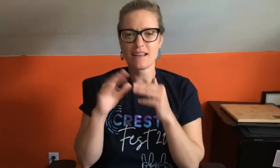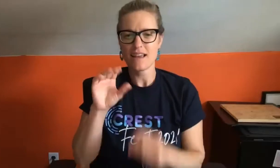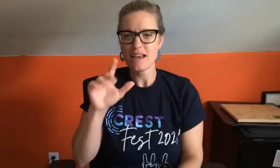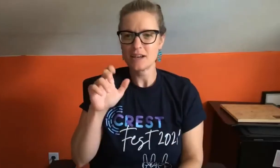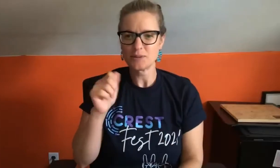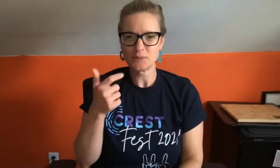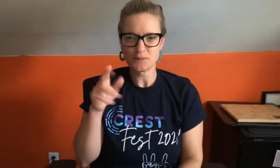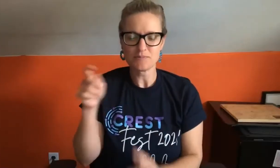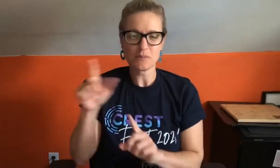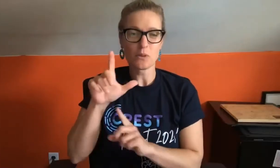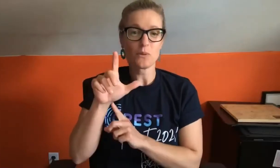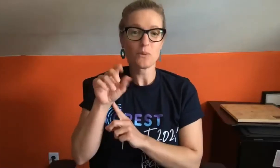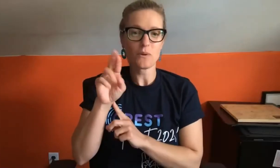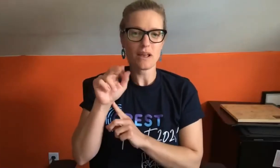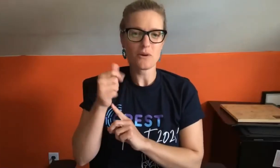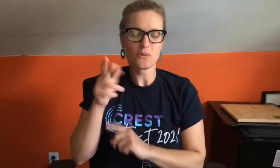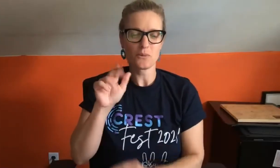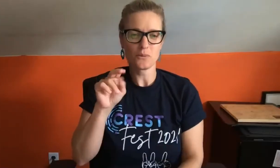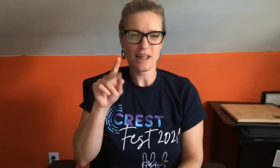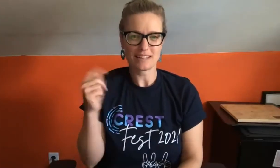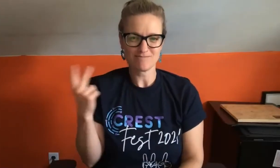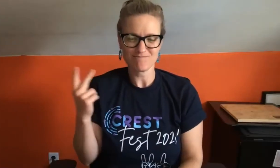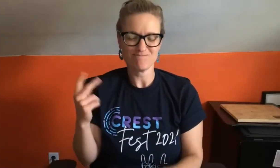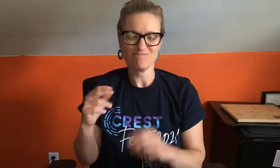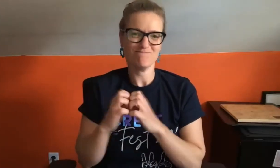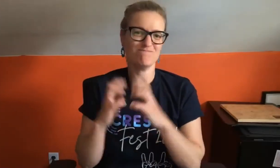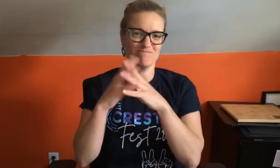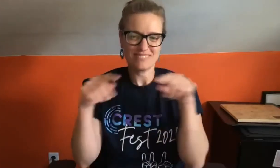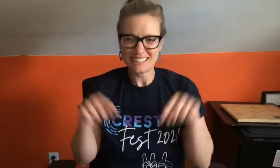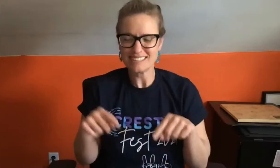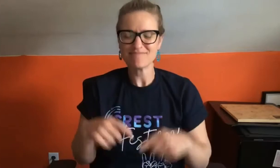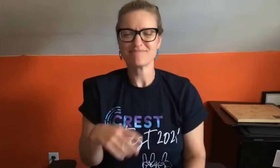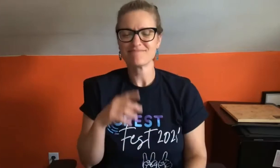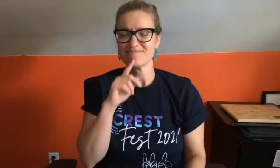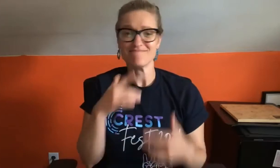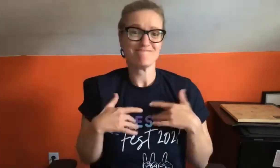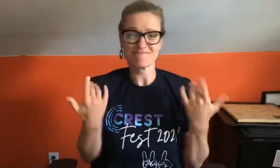hosts of the Crest webinar events. My co-host is Lorna Quant.